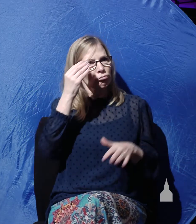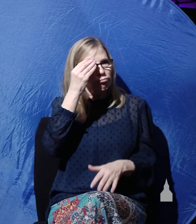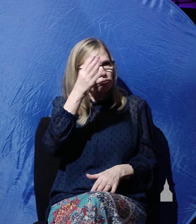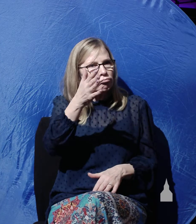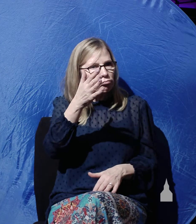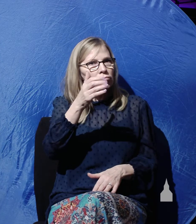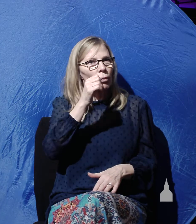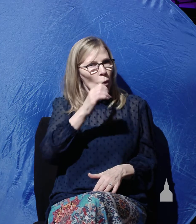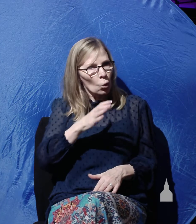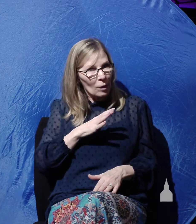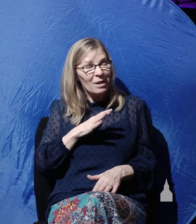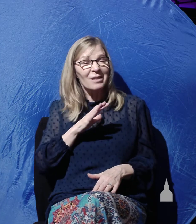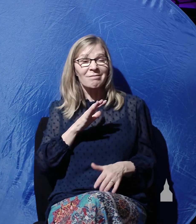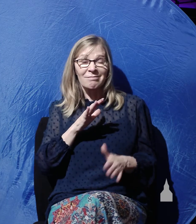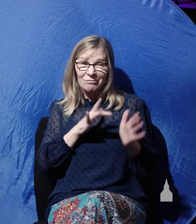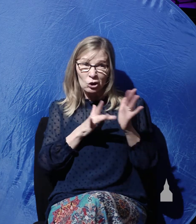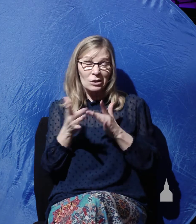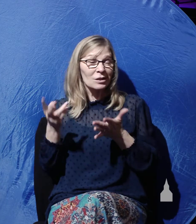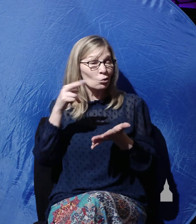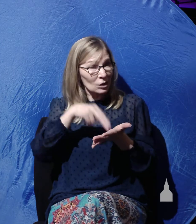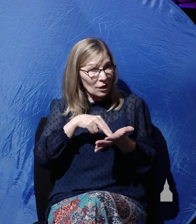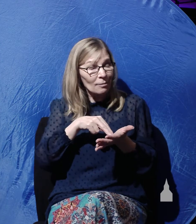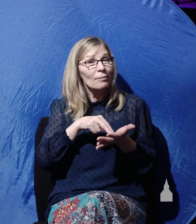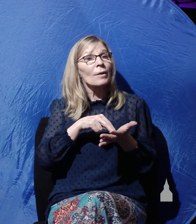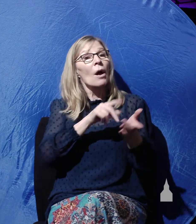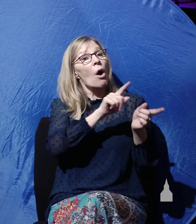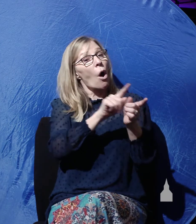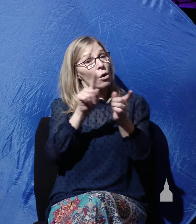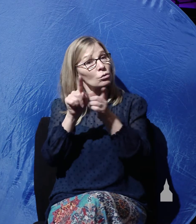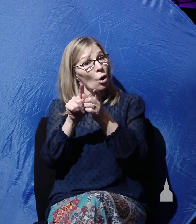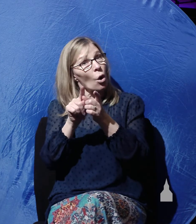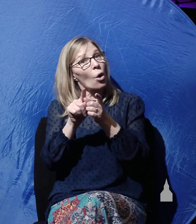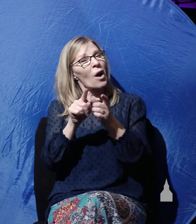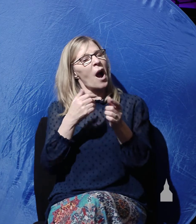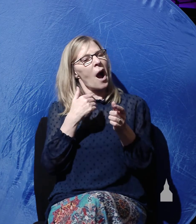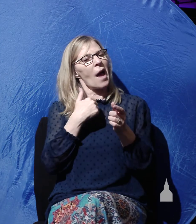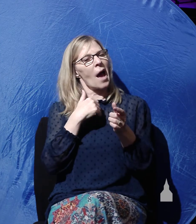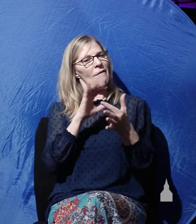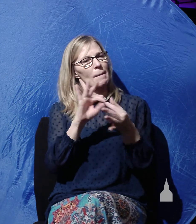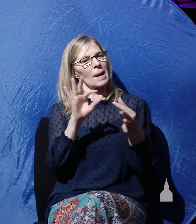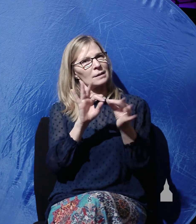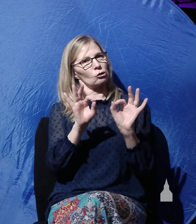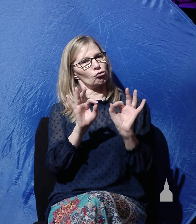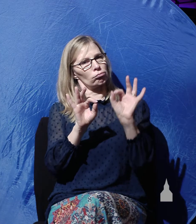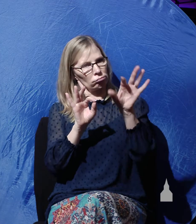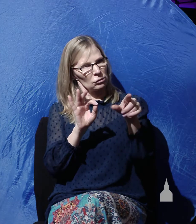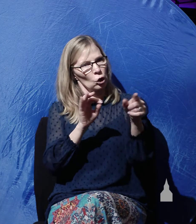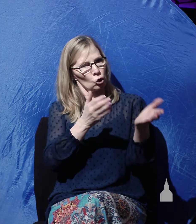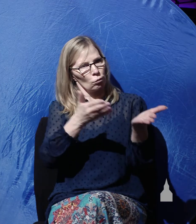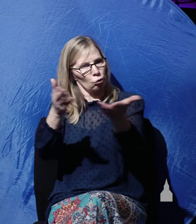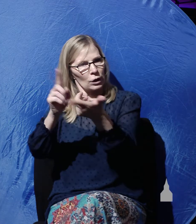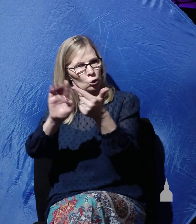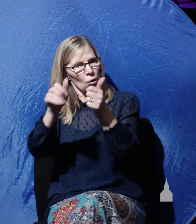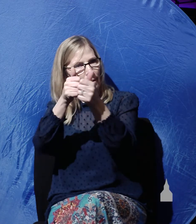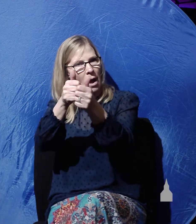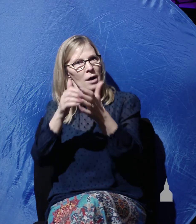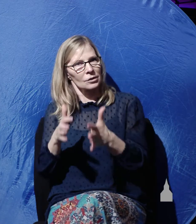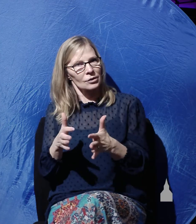Christ's resurrection, but he also had a message for them to take to his apostles. Notice verse 7. But go,